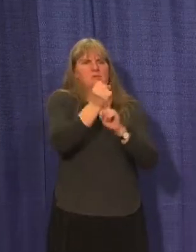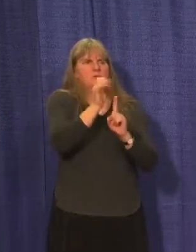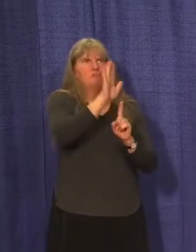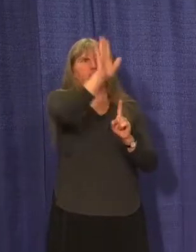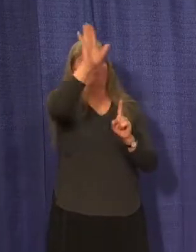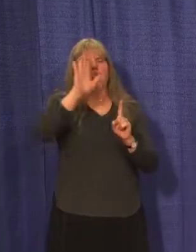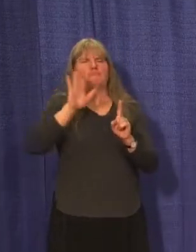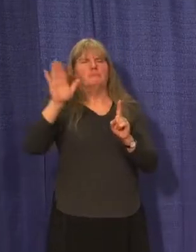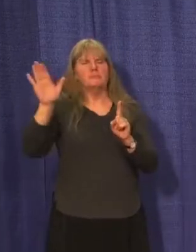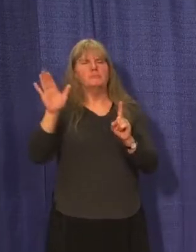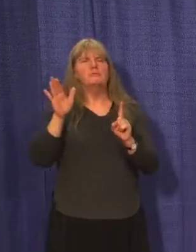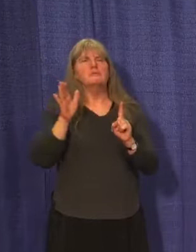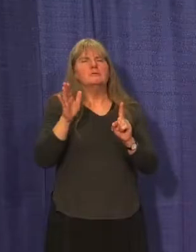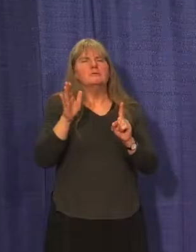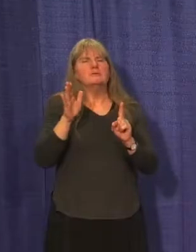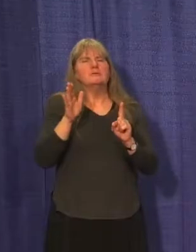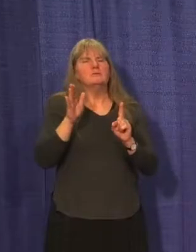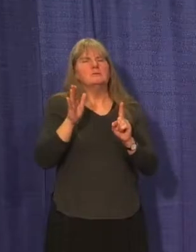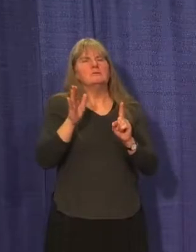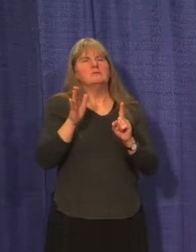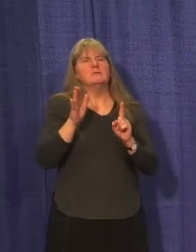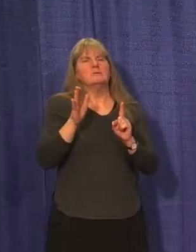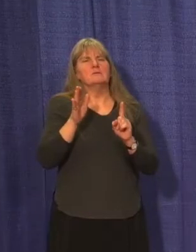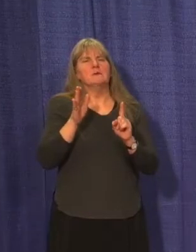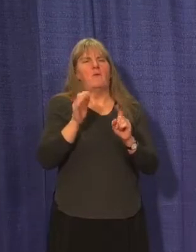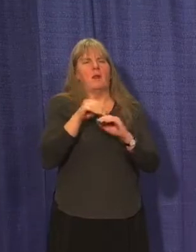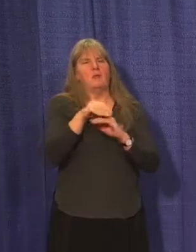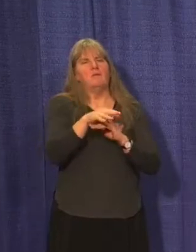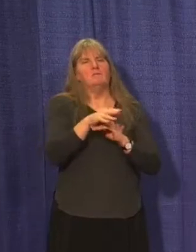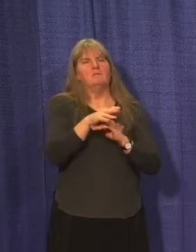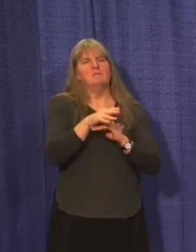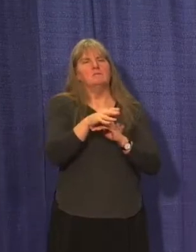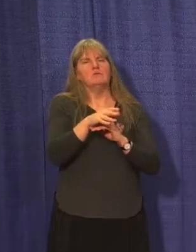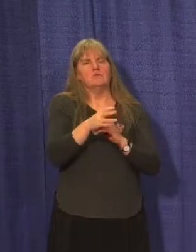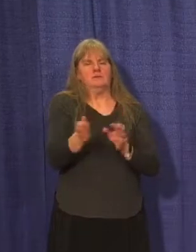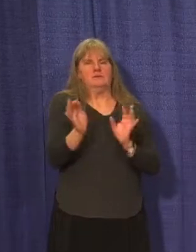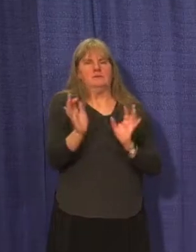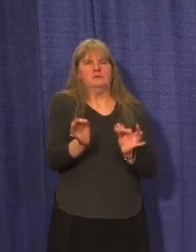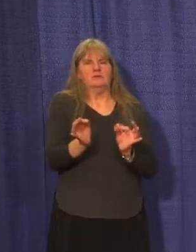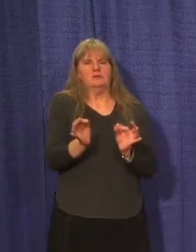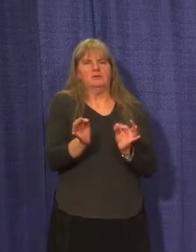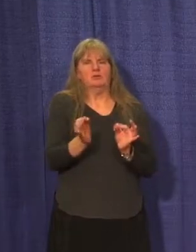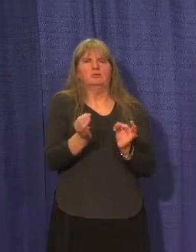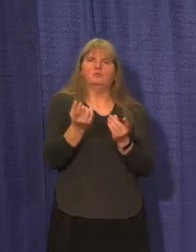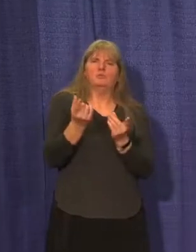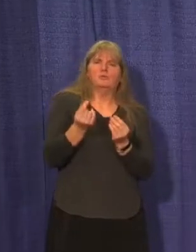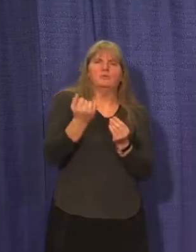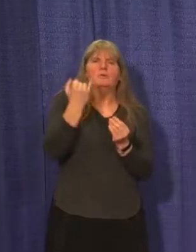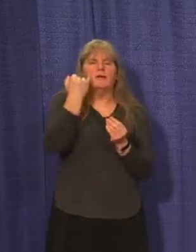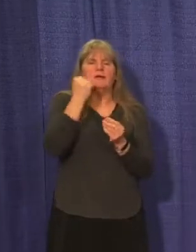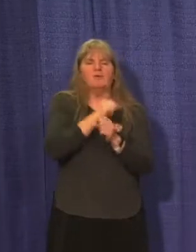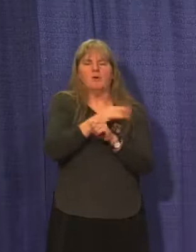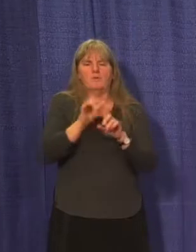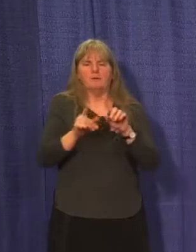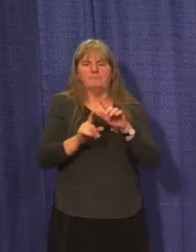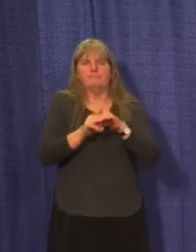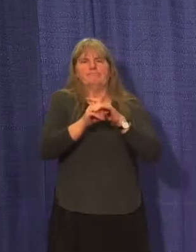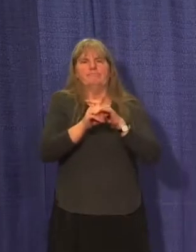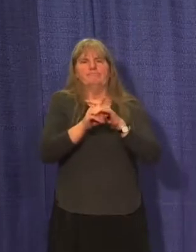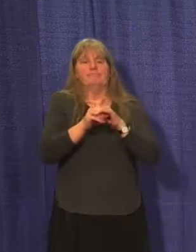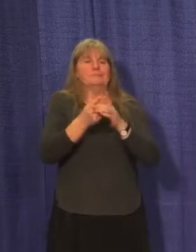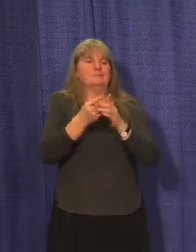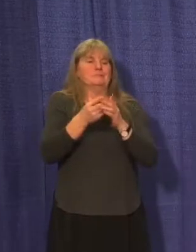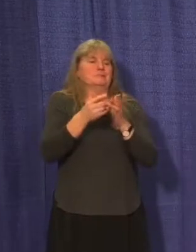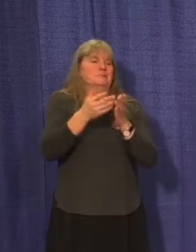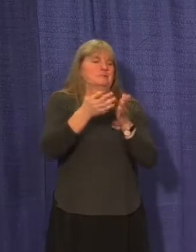kind of influence the decisions made around either a child